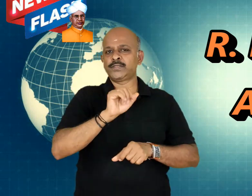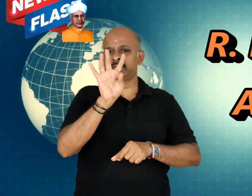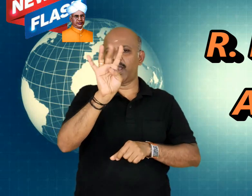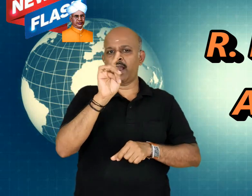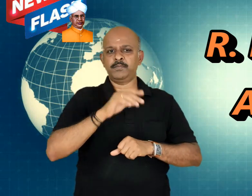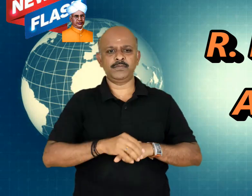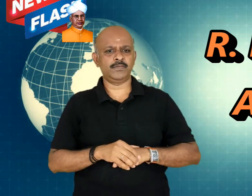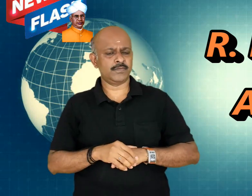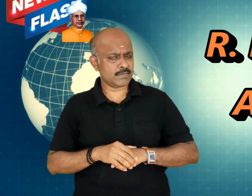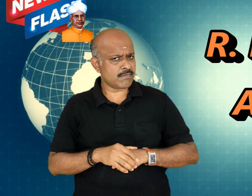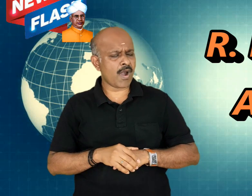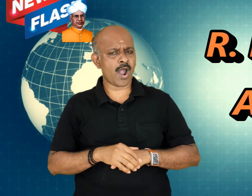is aged 41 years